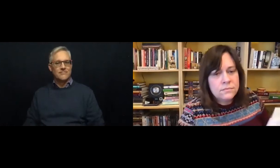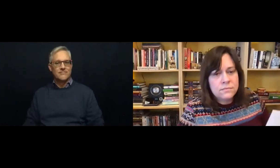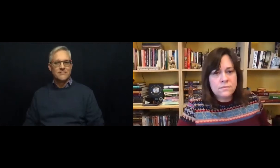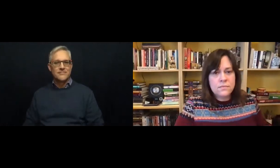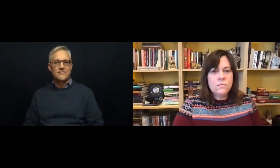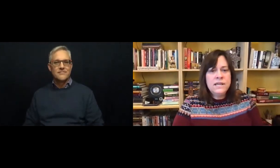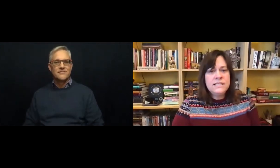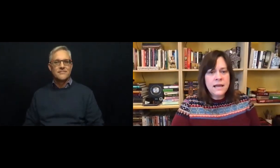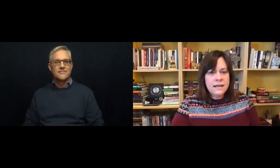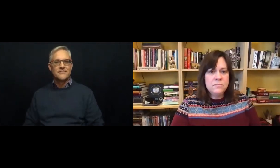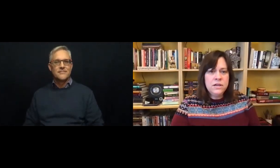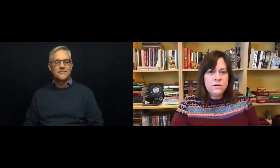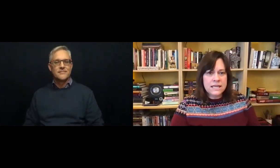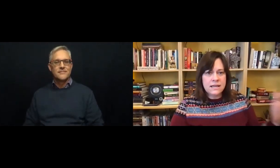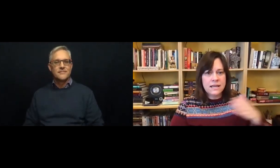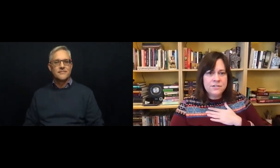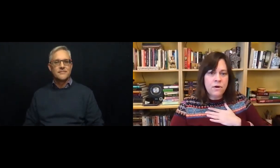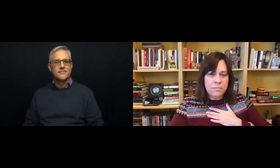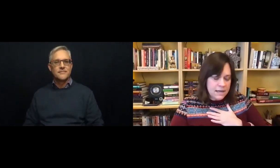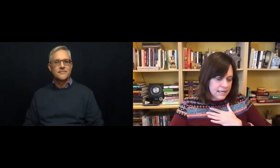We take communion into our bodies.